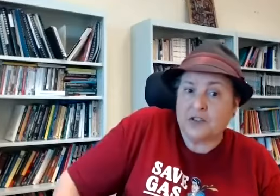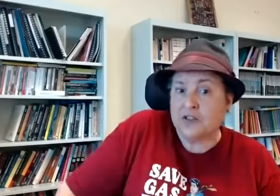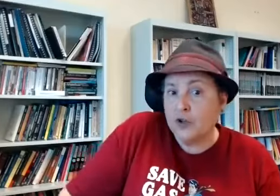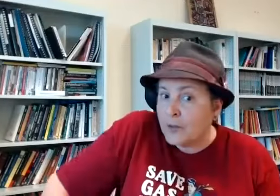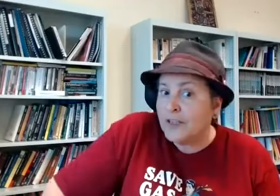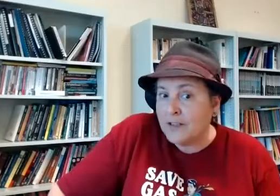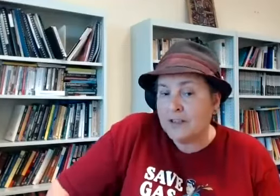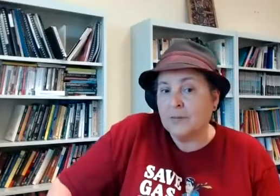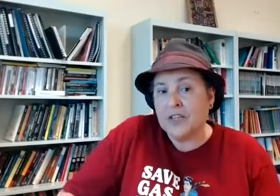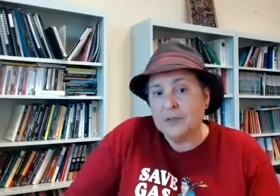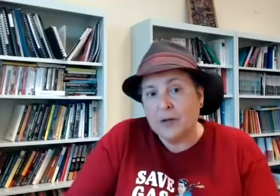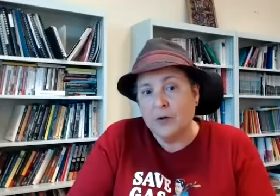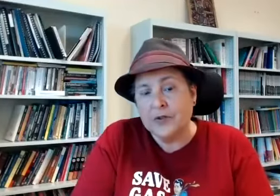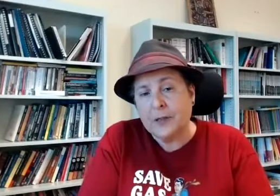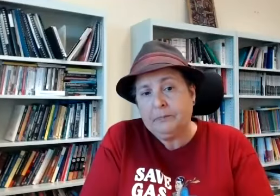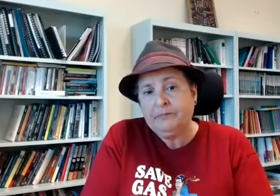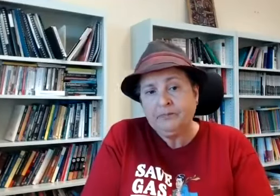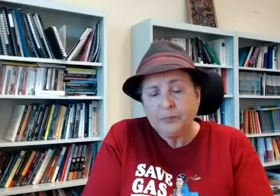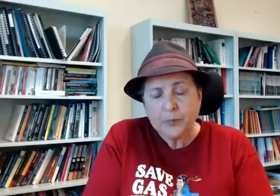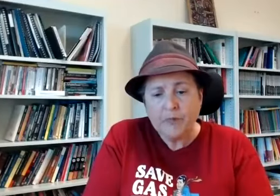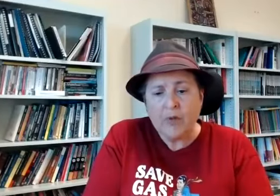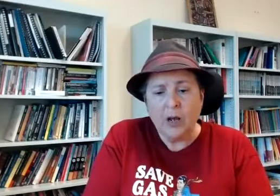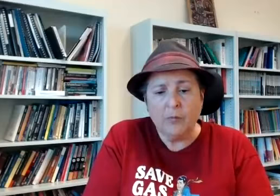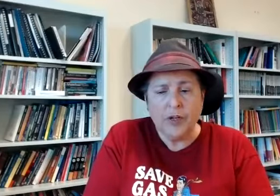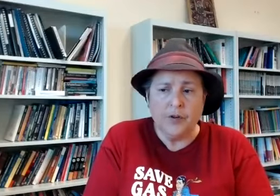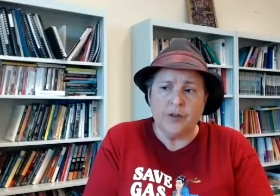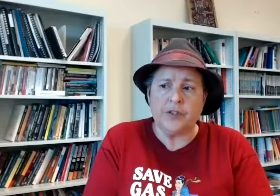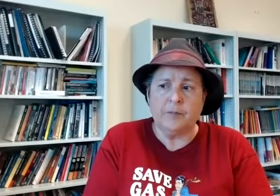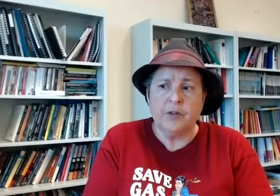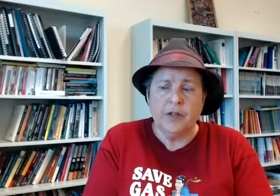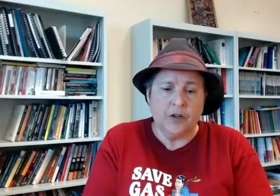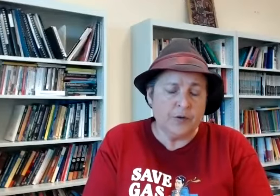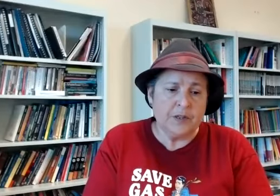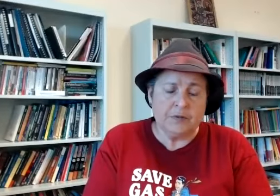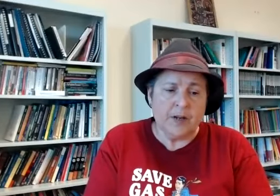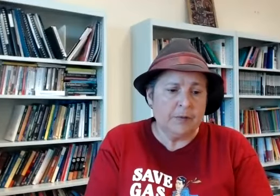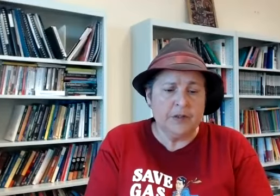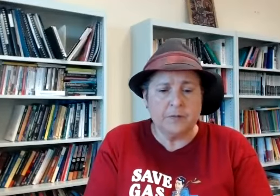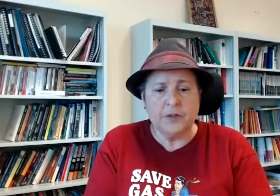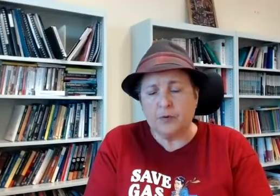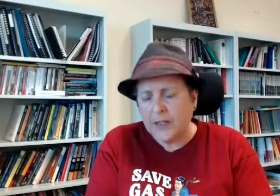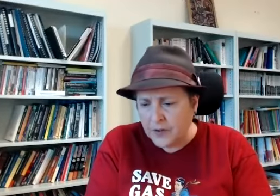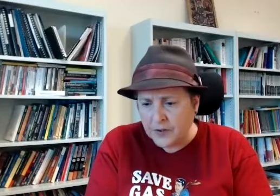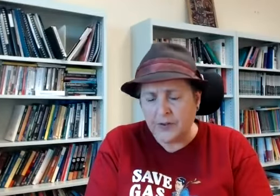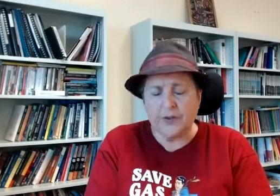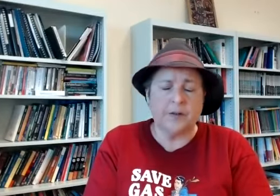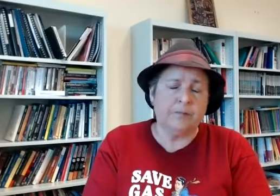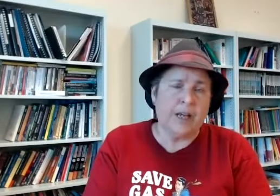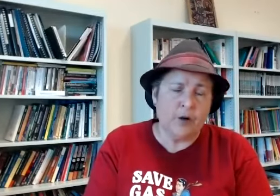disturbing in in some sense because um uh we know that um the concept of ableism is a practice and it's um power